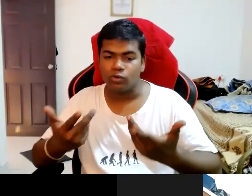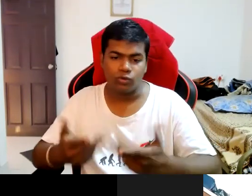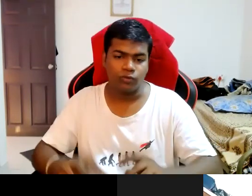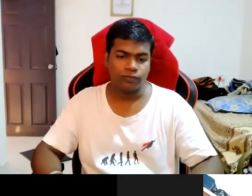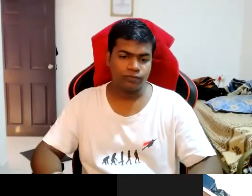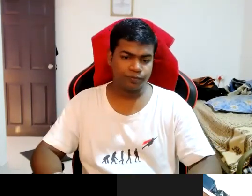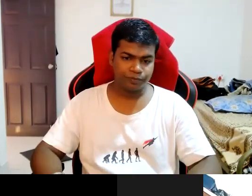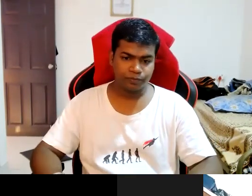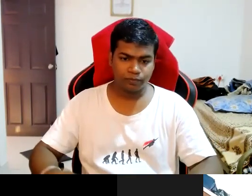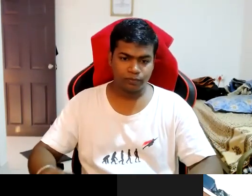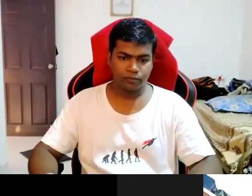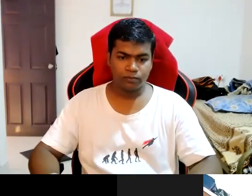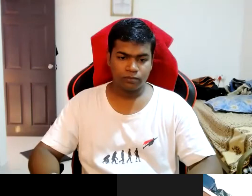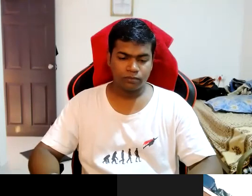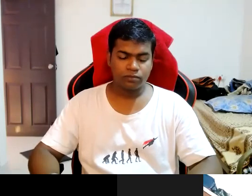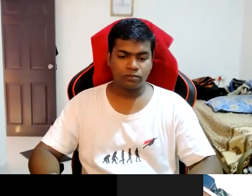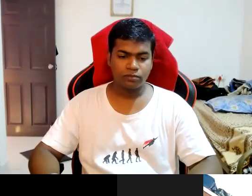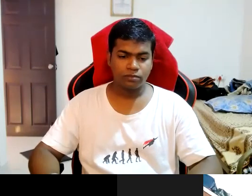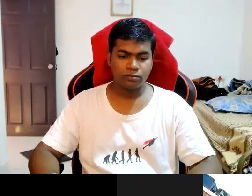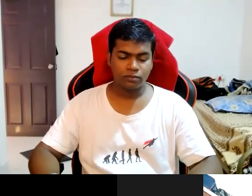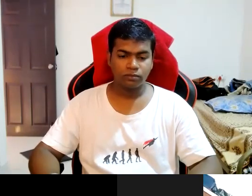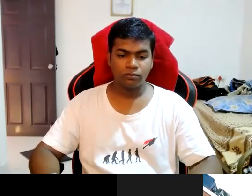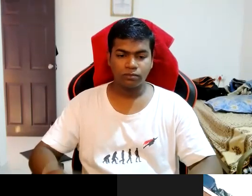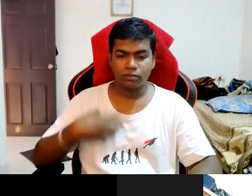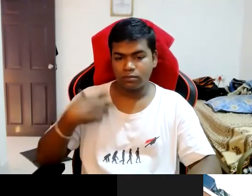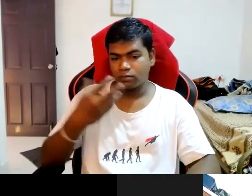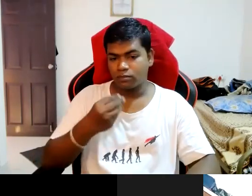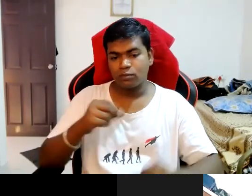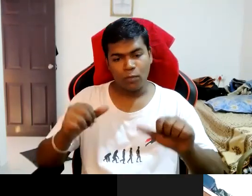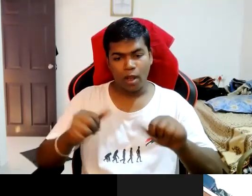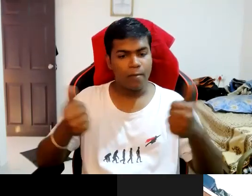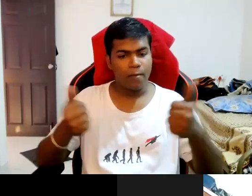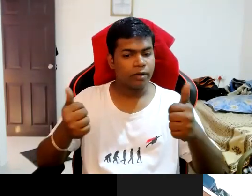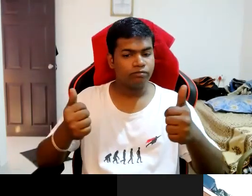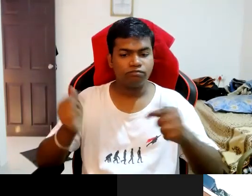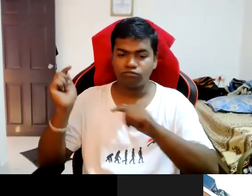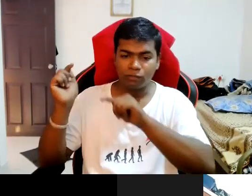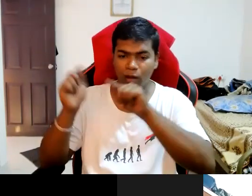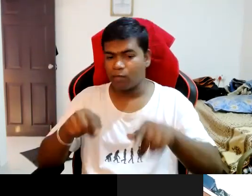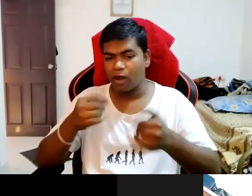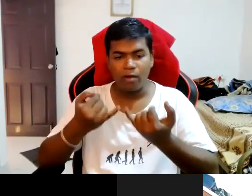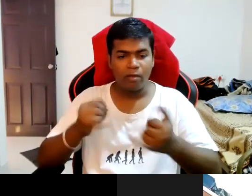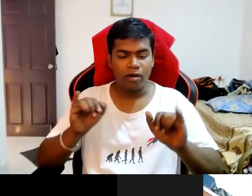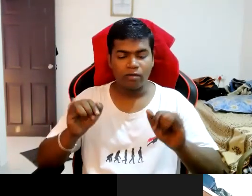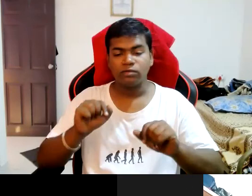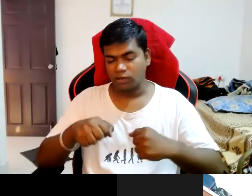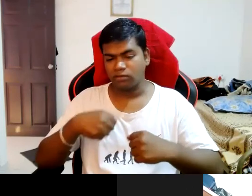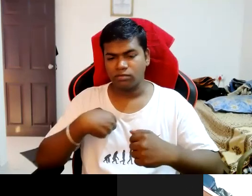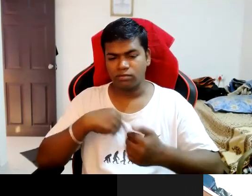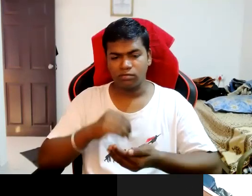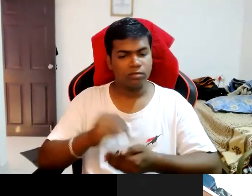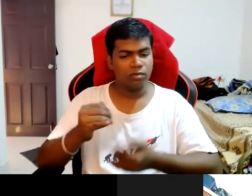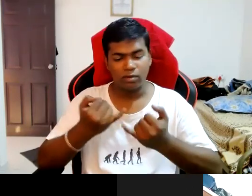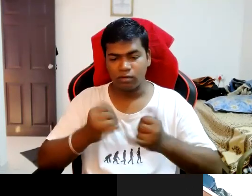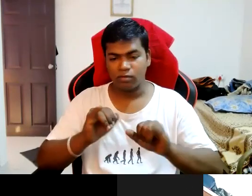to the unfolds say that we can able to come completely independent yes we are dependent but